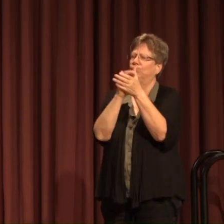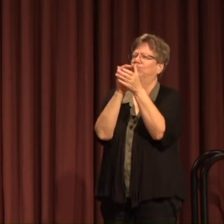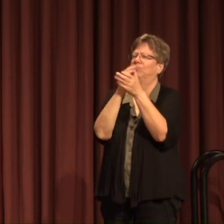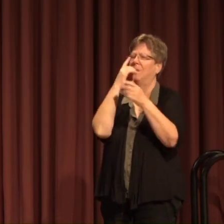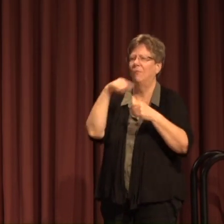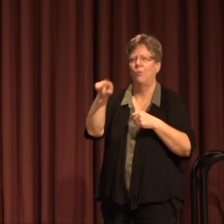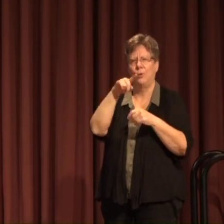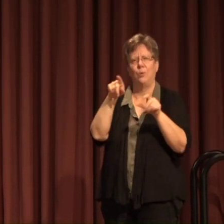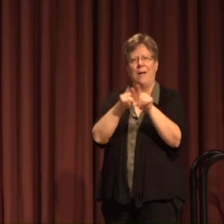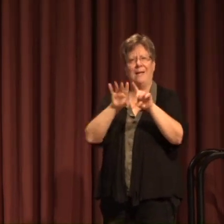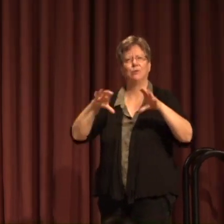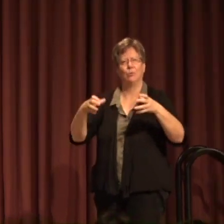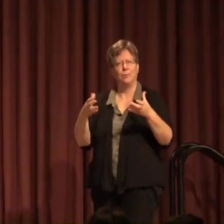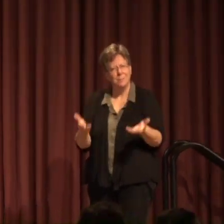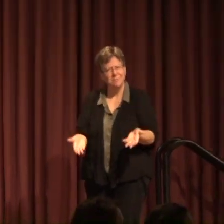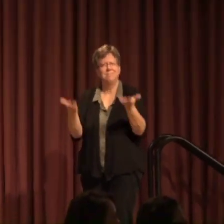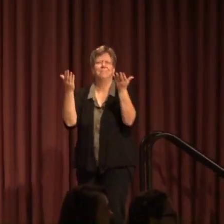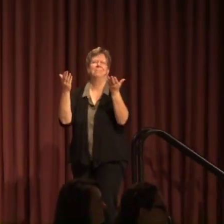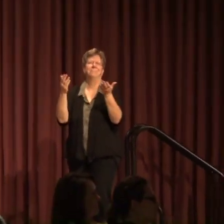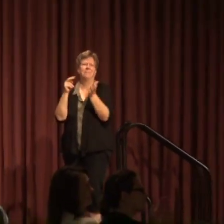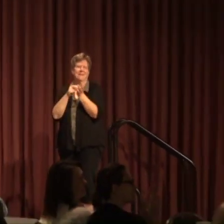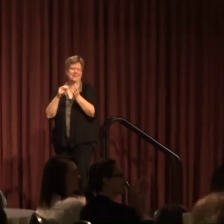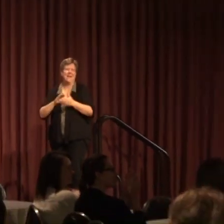as a group please stand